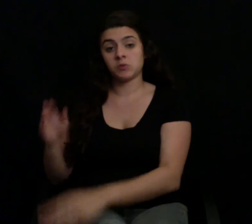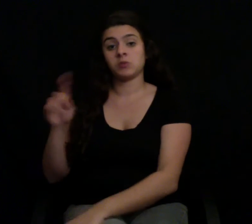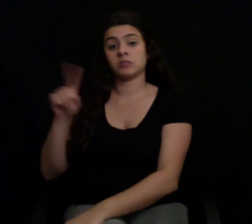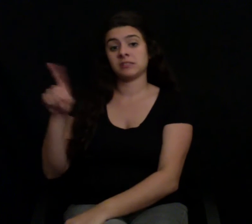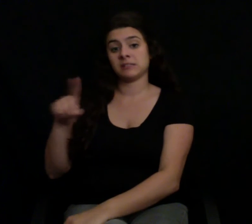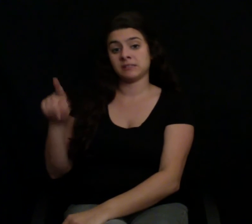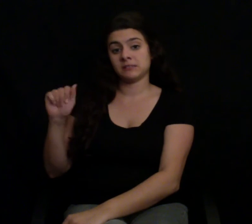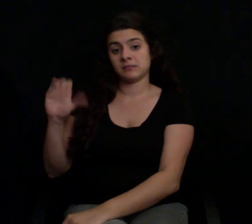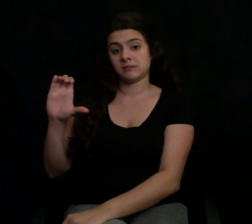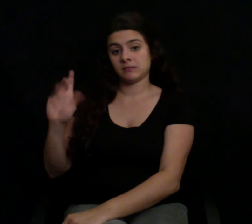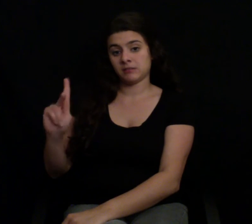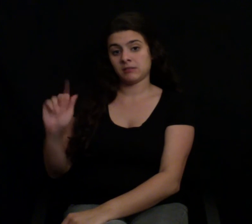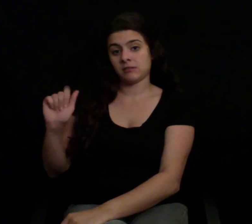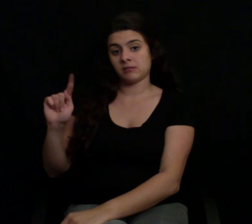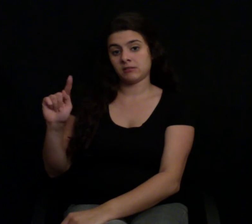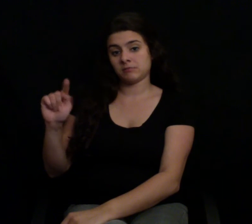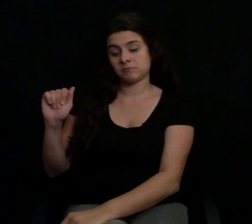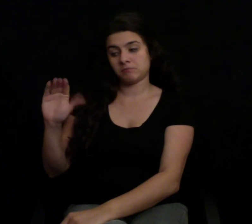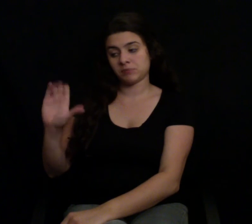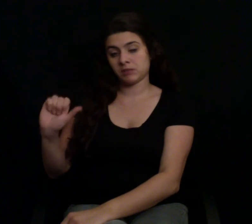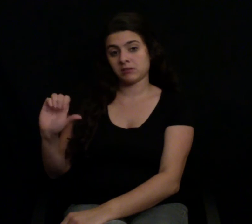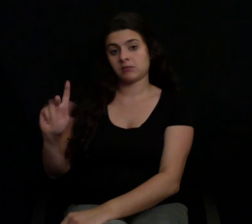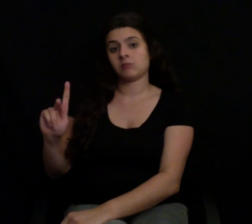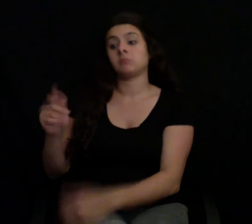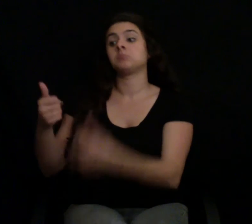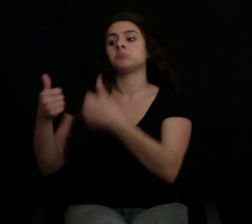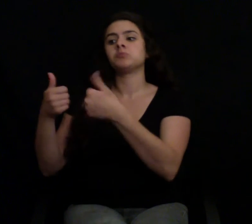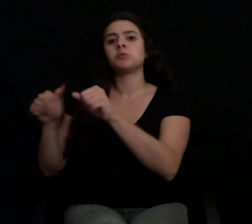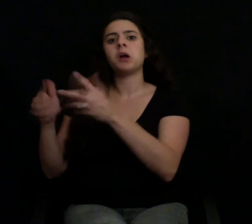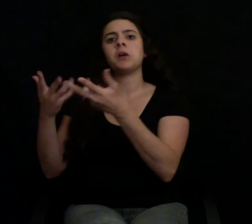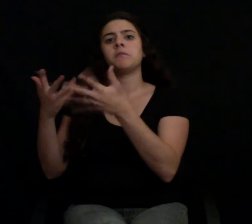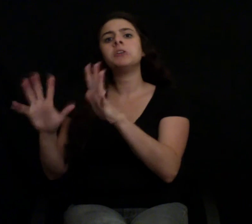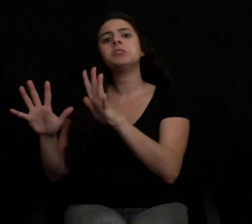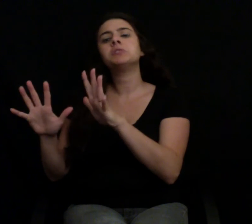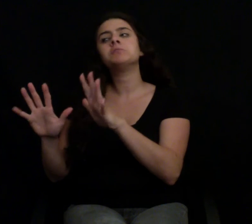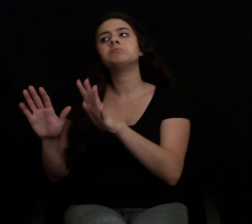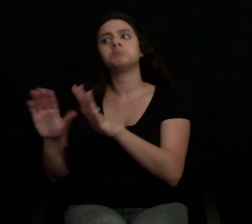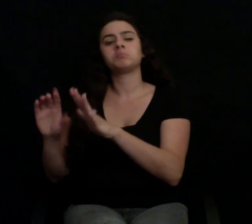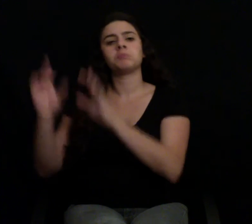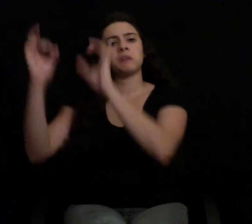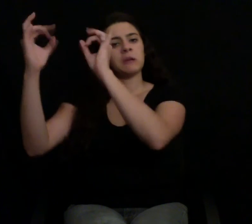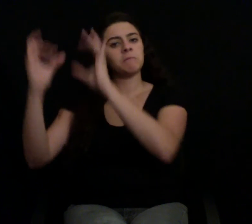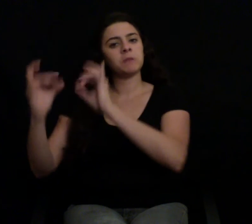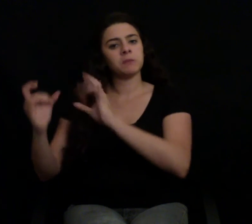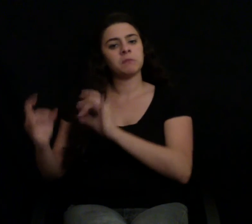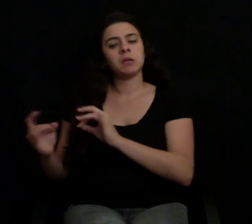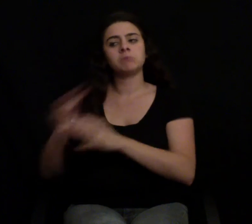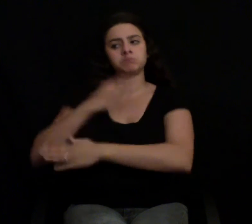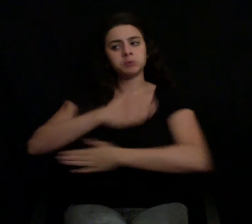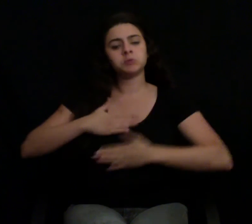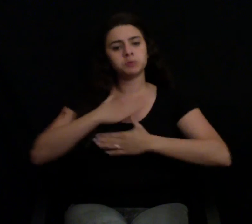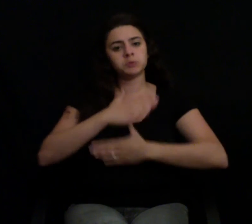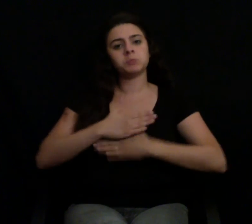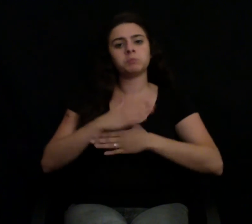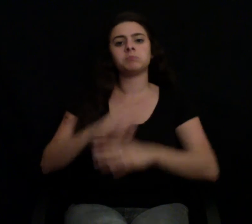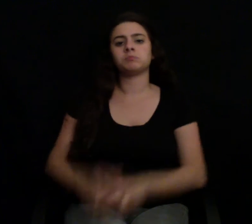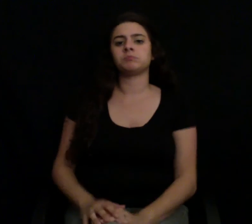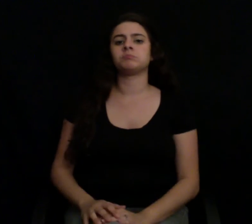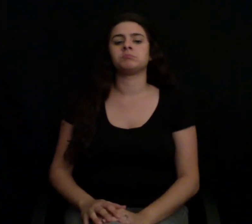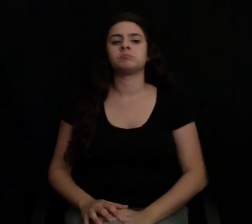-A-T-T-A-C, wrote this in a Malfashioned by subreddit. I really enjoy Harry's because I have a beard, but still keep part of my cheeks,